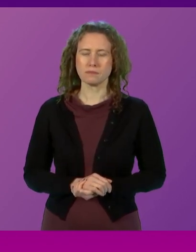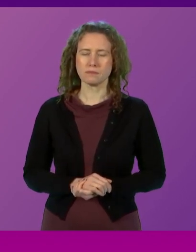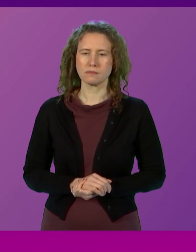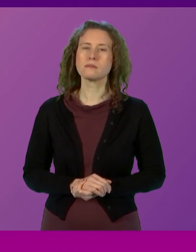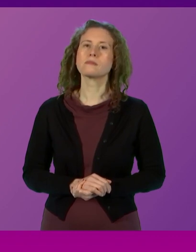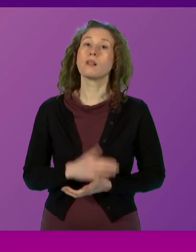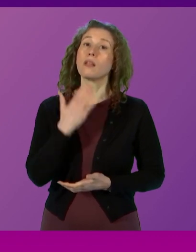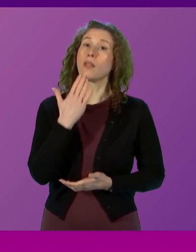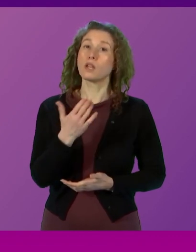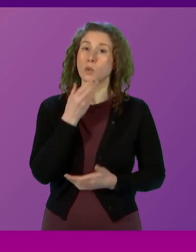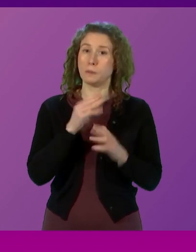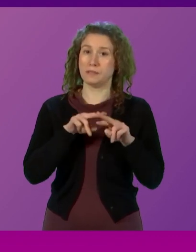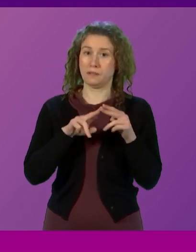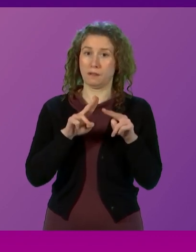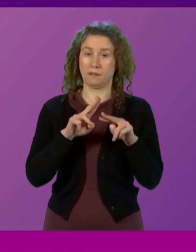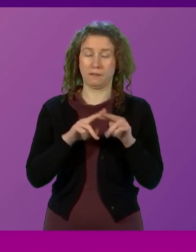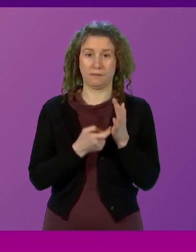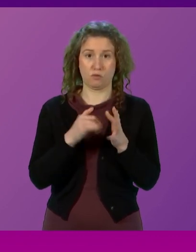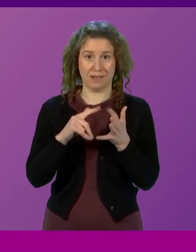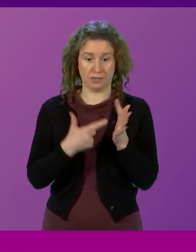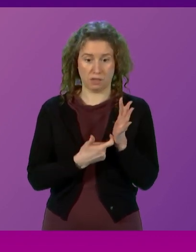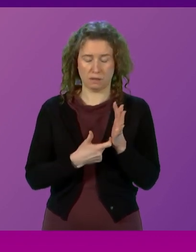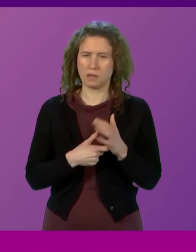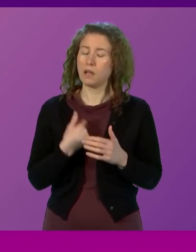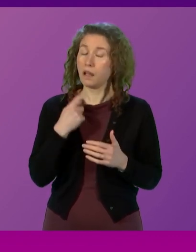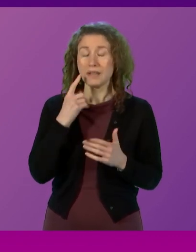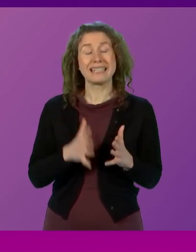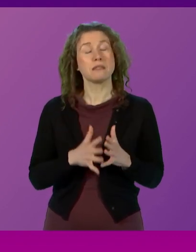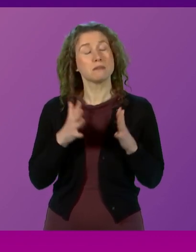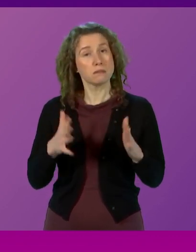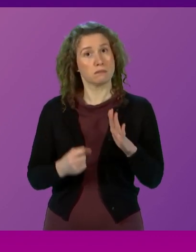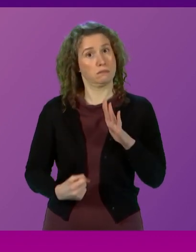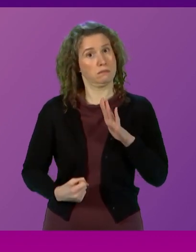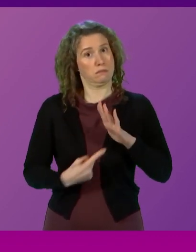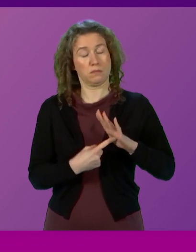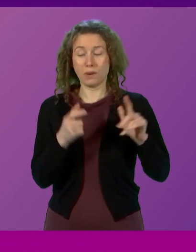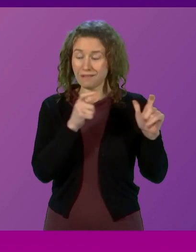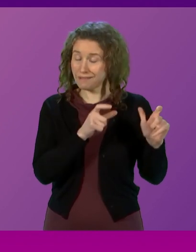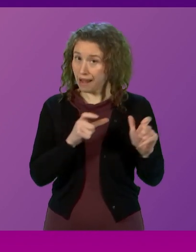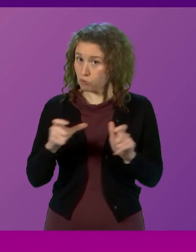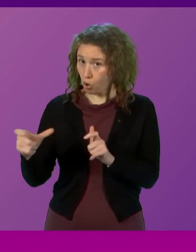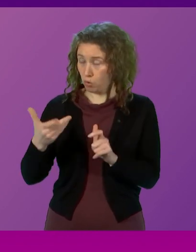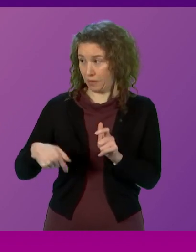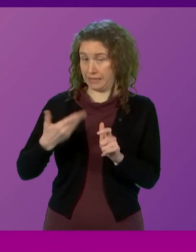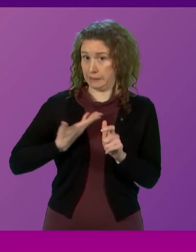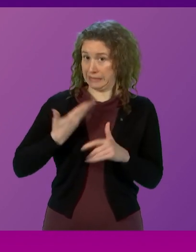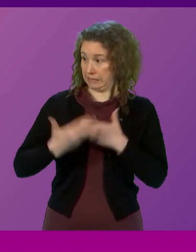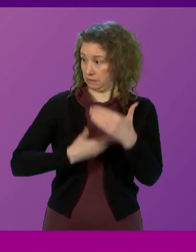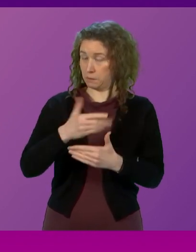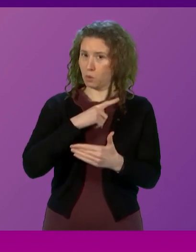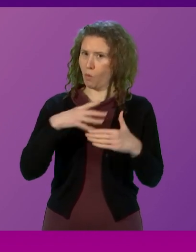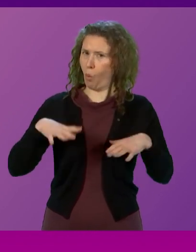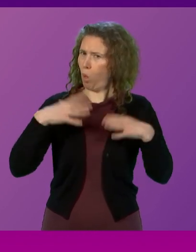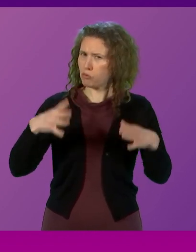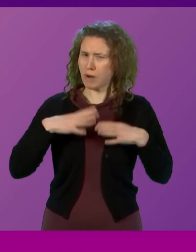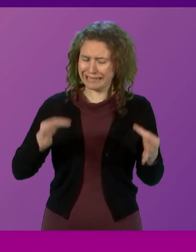Thank you, Mr Fraser. I think it is extremely important that we continue with the business in front of us, given the delay that